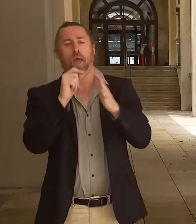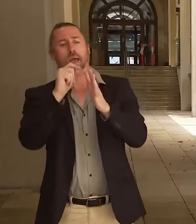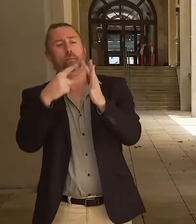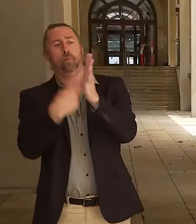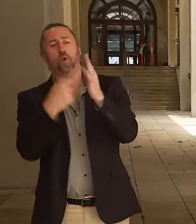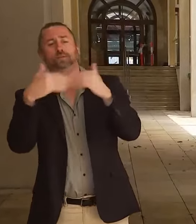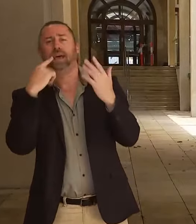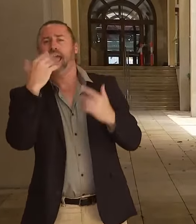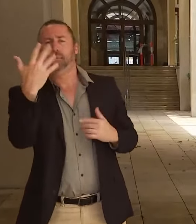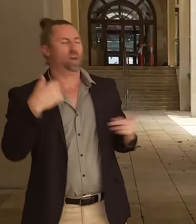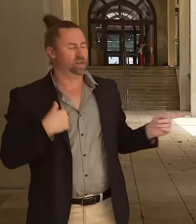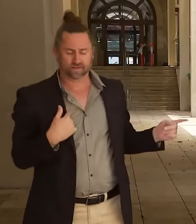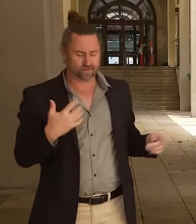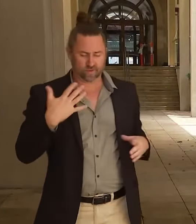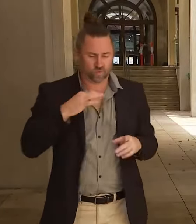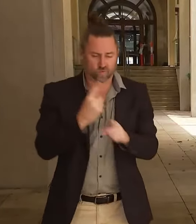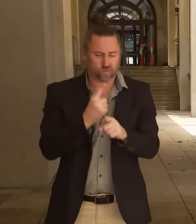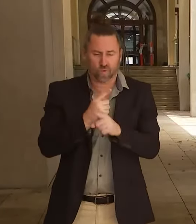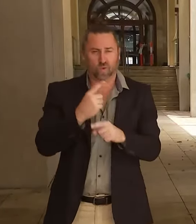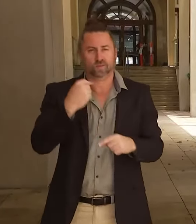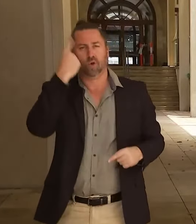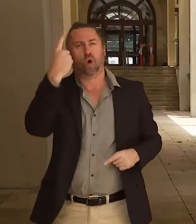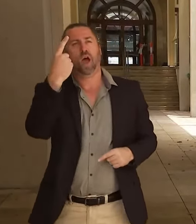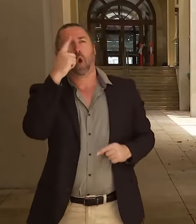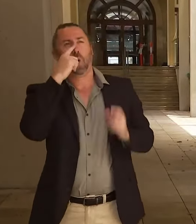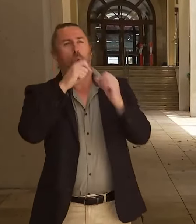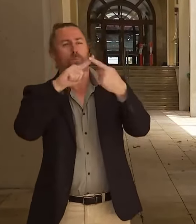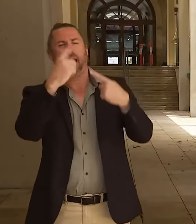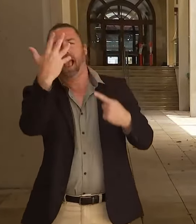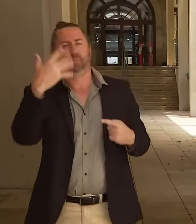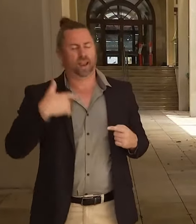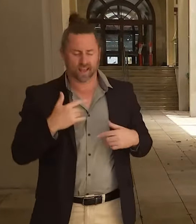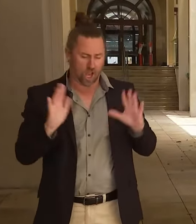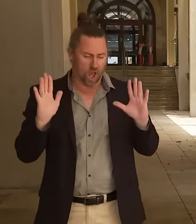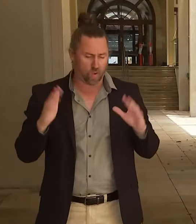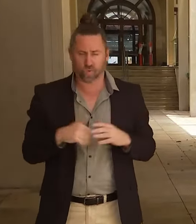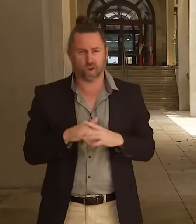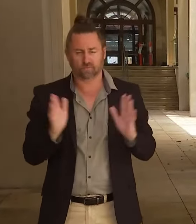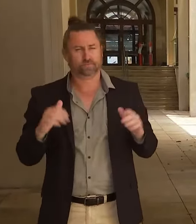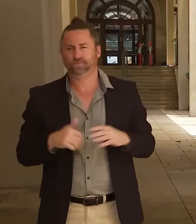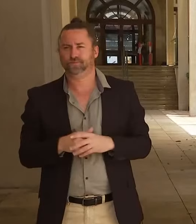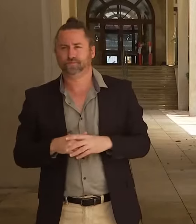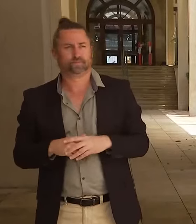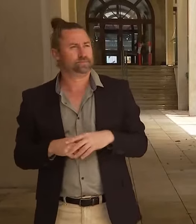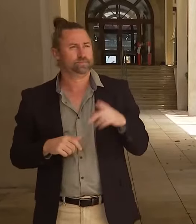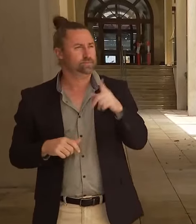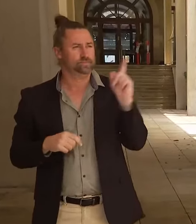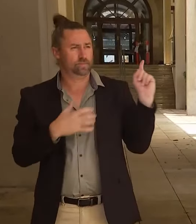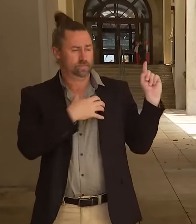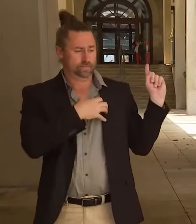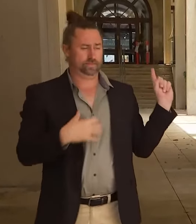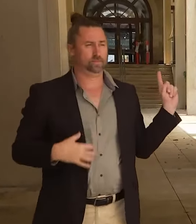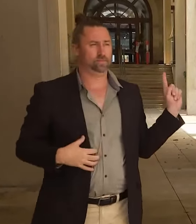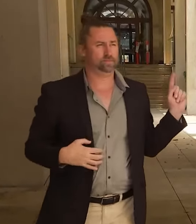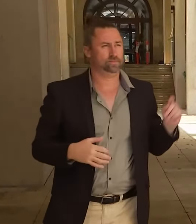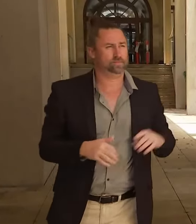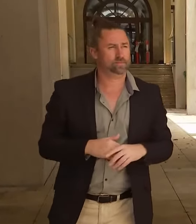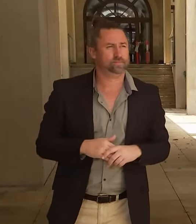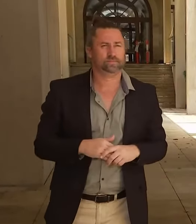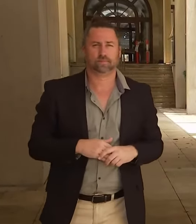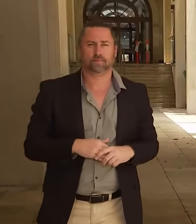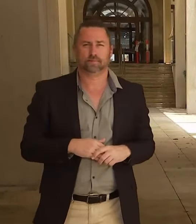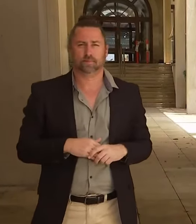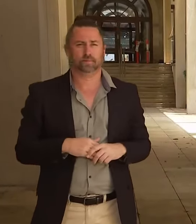No, I don't want to talk about that at this stage. No, I can't recall. There are several models. Can I just get comments quickly on the